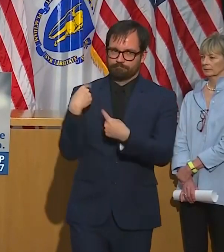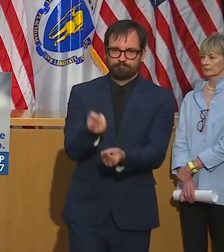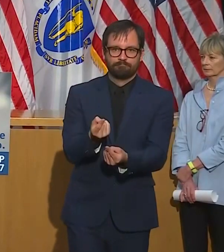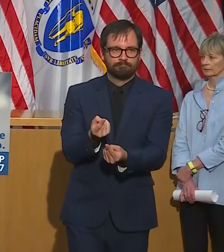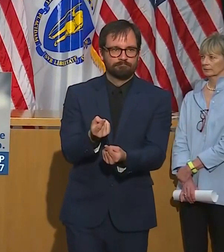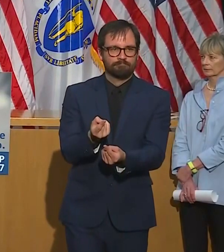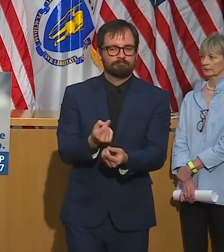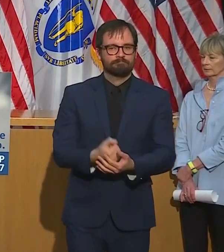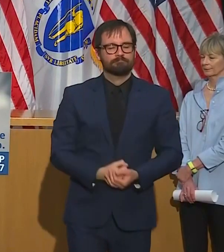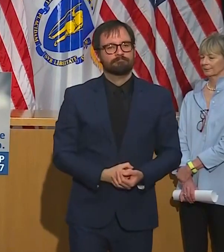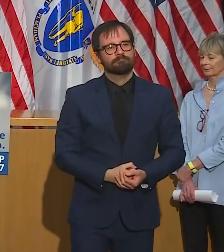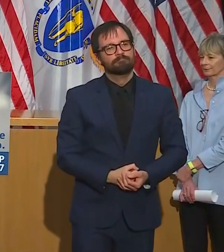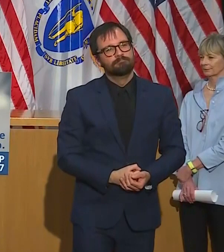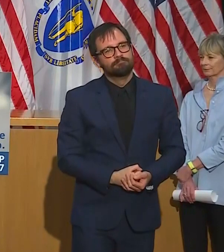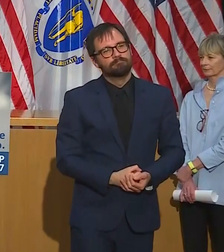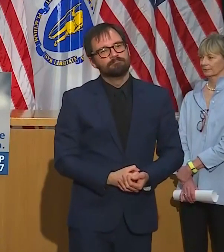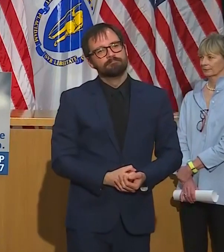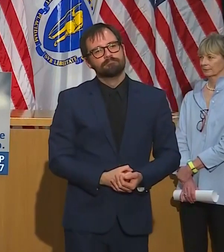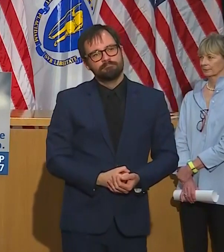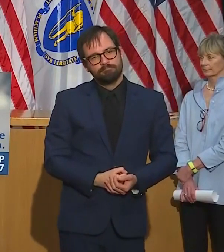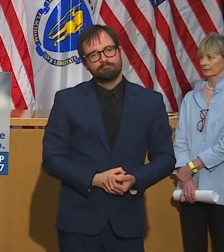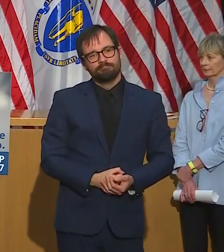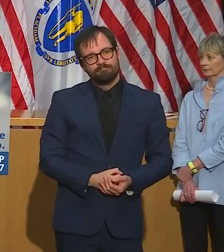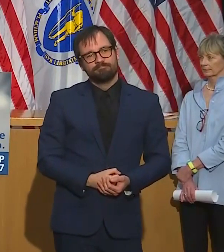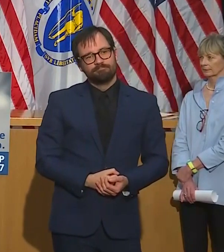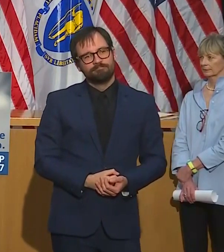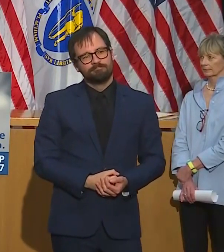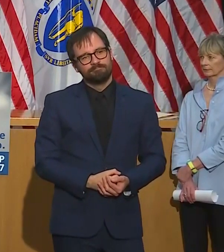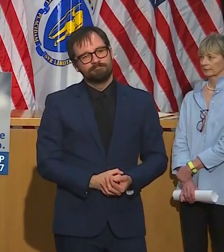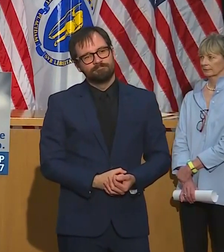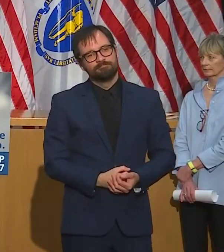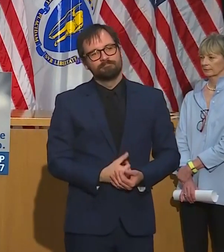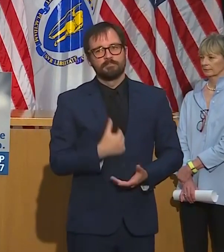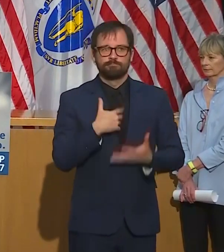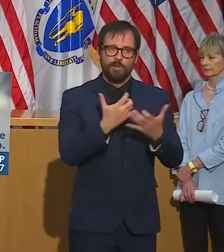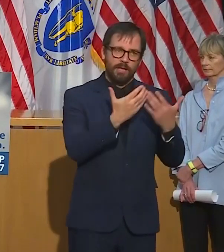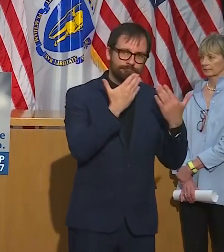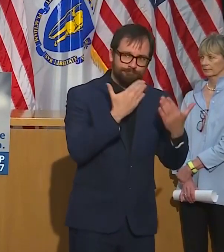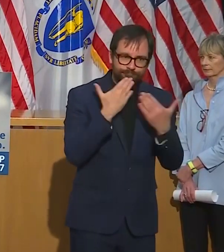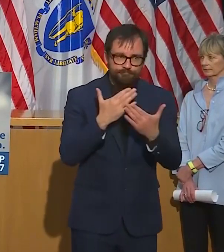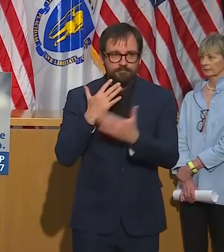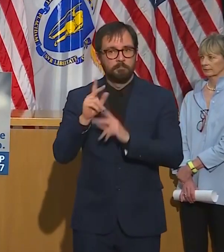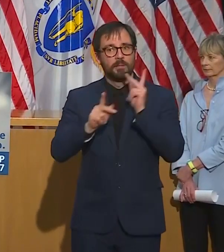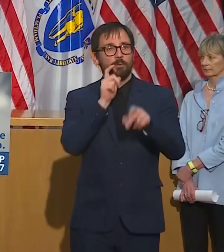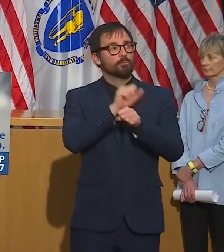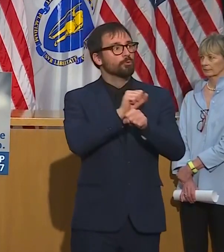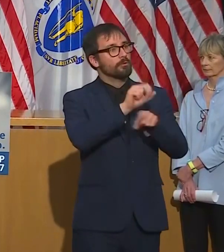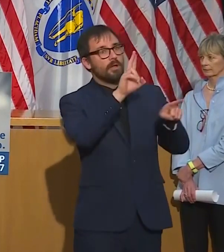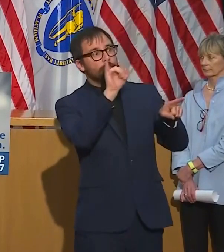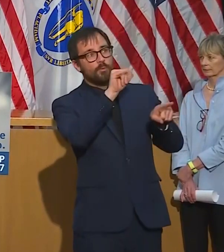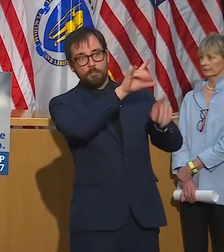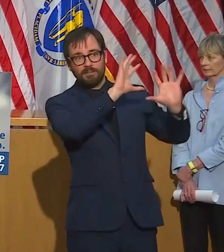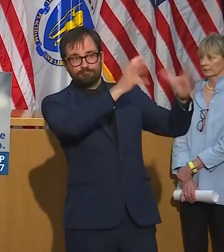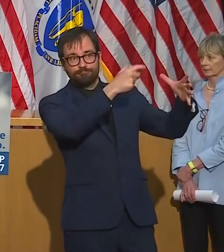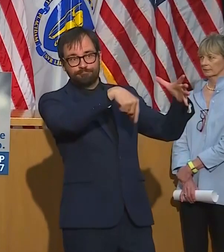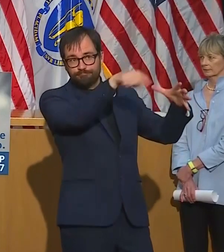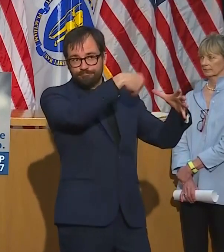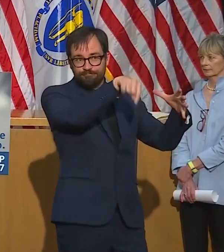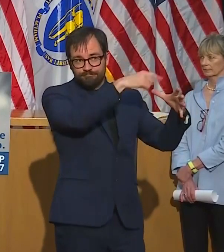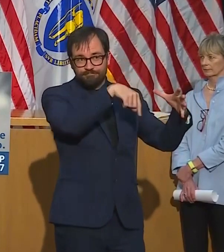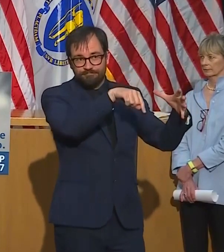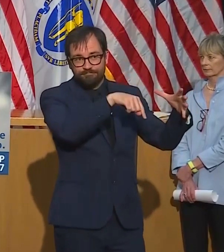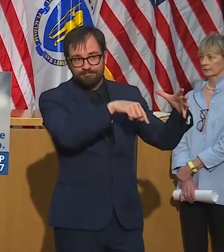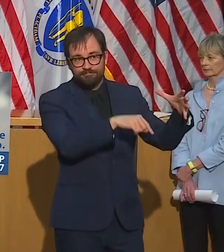at the Department of Unemployment Assistance, at consumer affairs, at business regulation, at DEP,